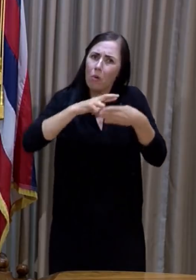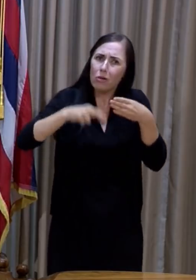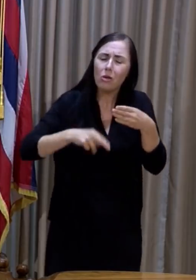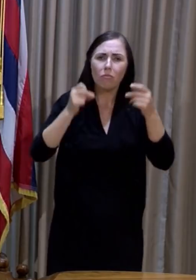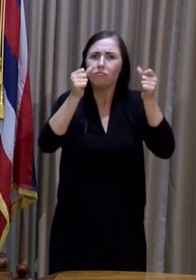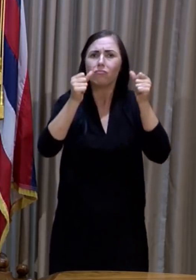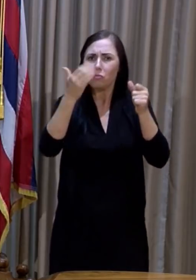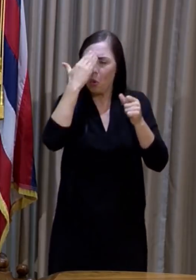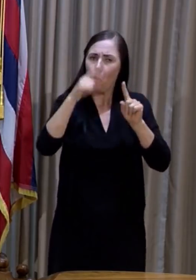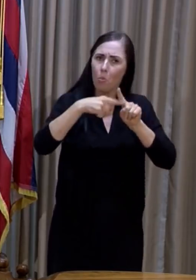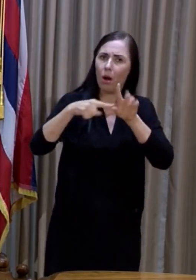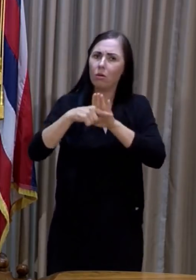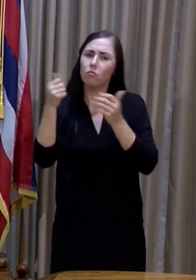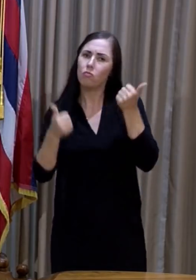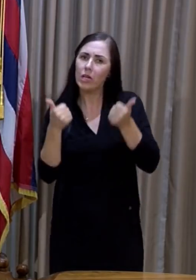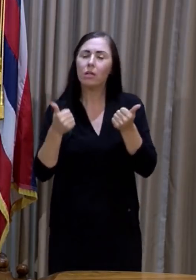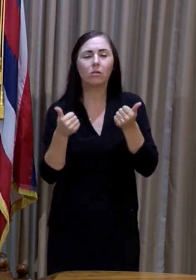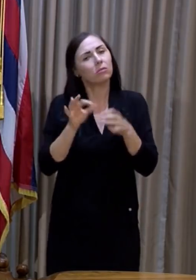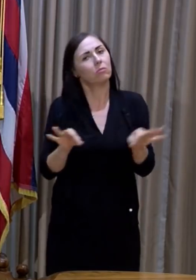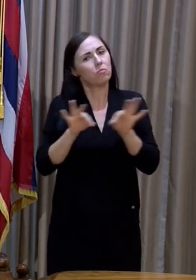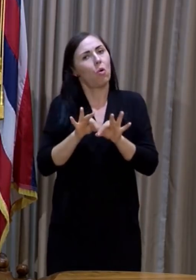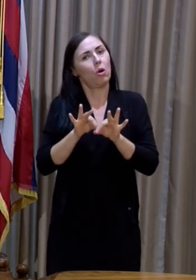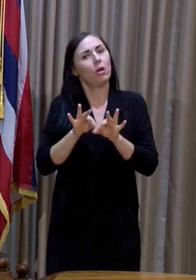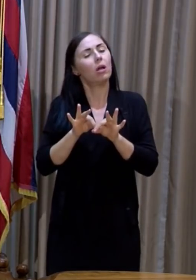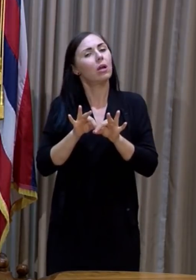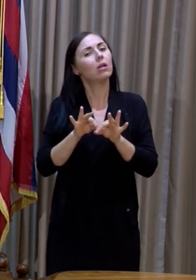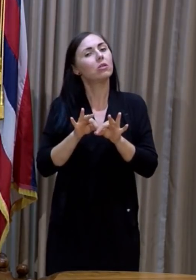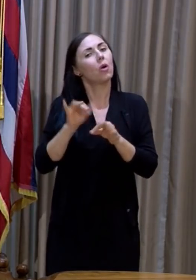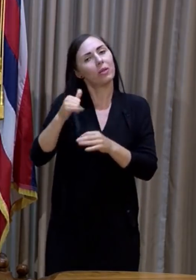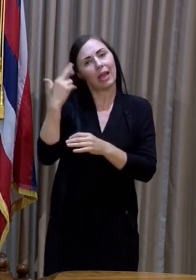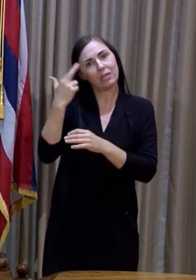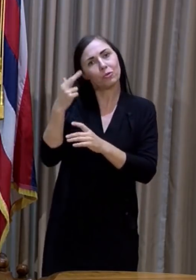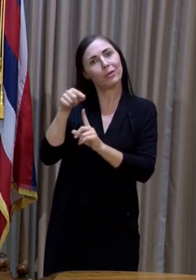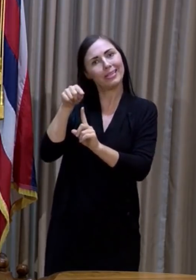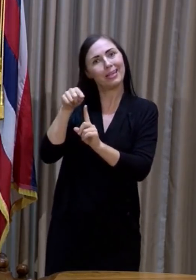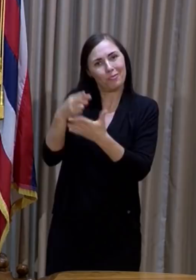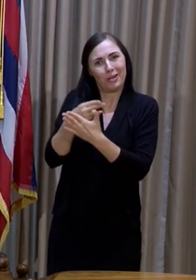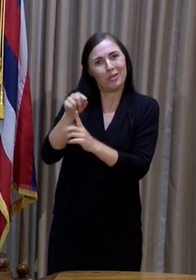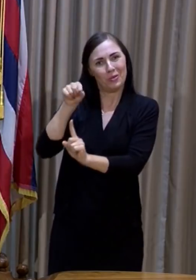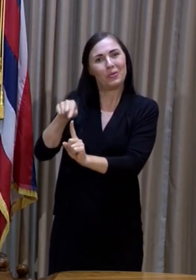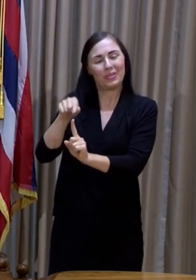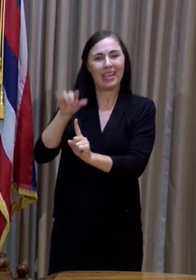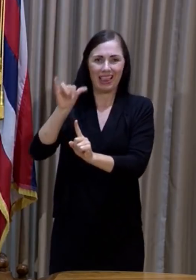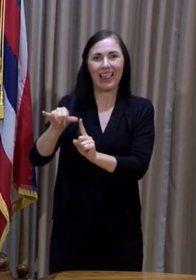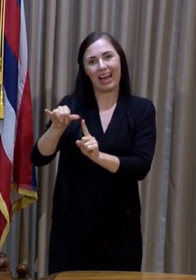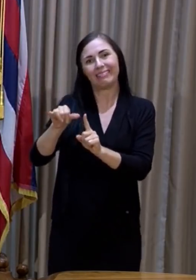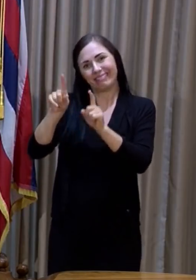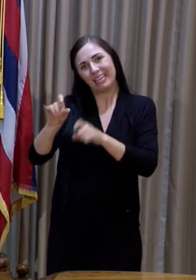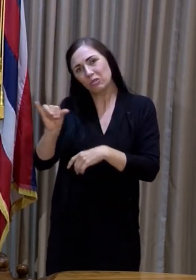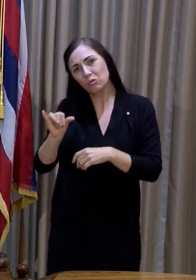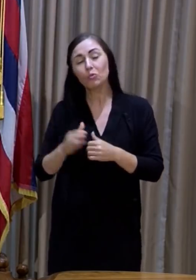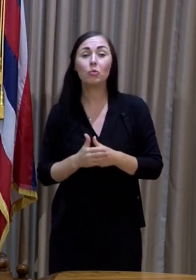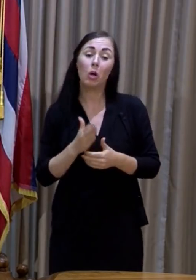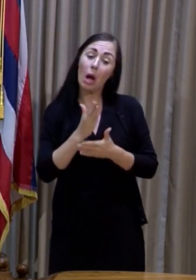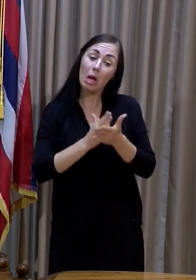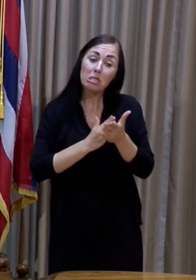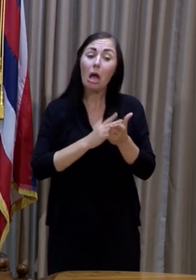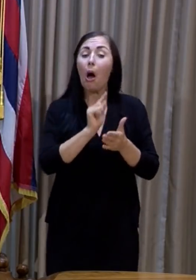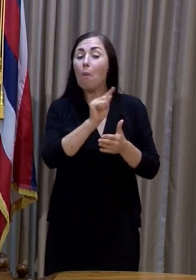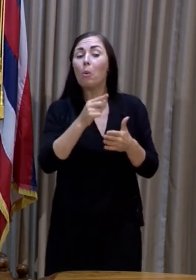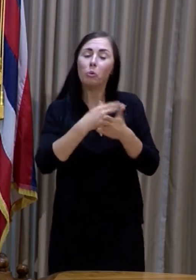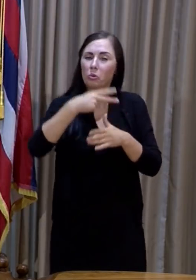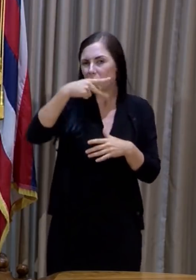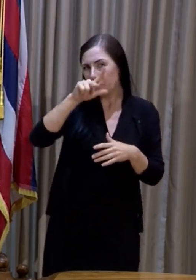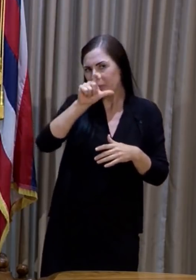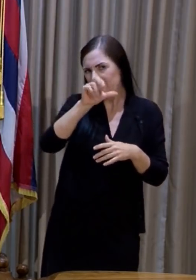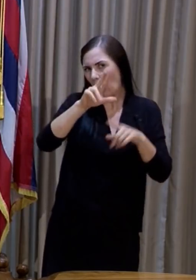positive. And so that's one of the reasons that we're using the point-of-care antigen testing at the community sites. Some of them we're using PCR tests. It just